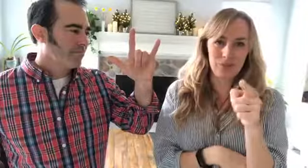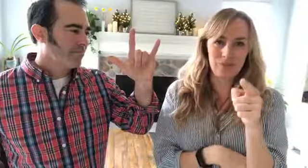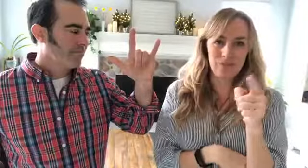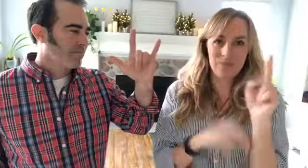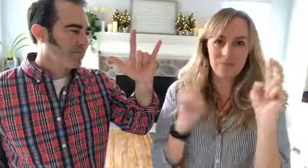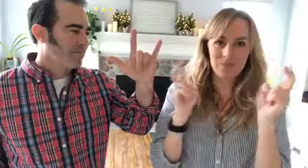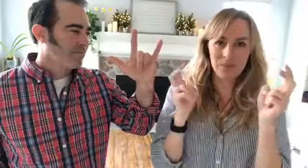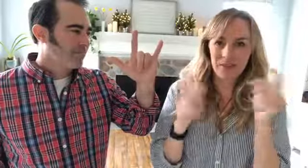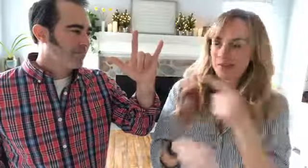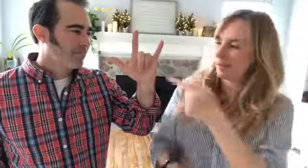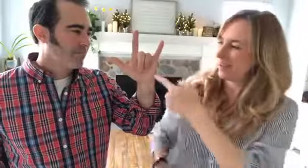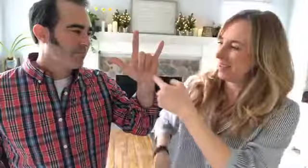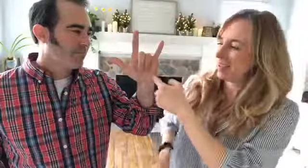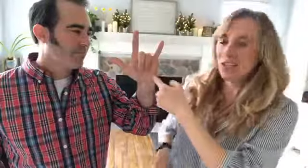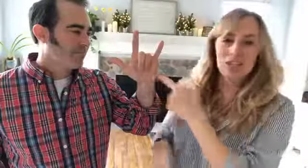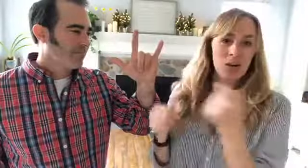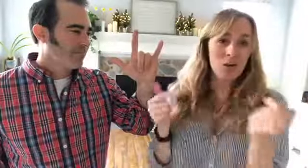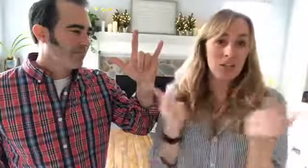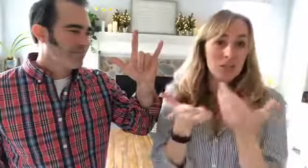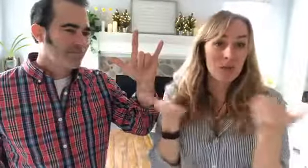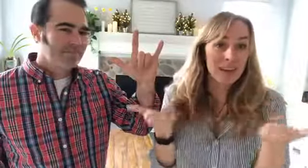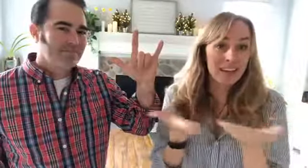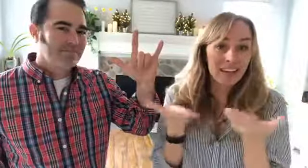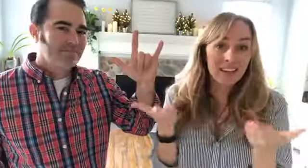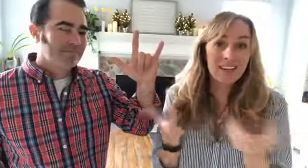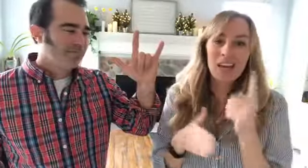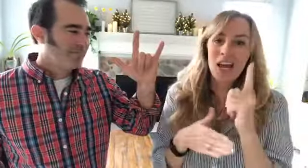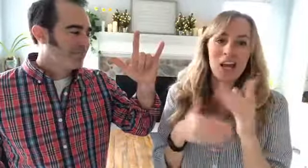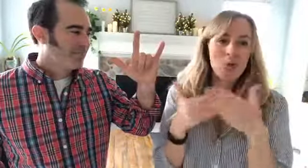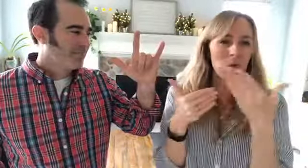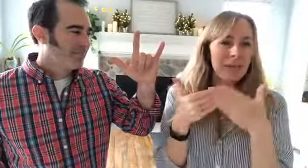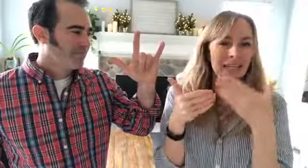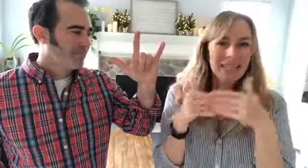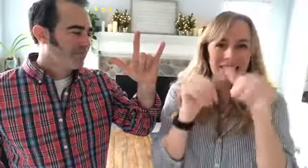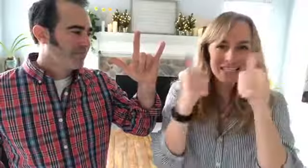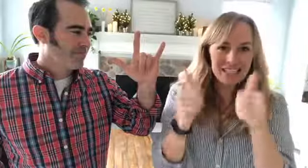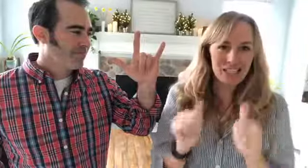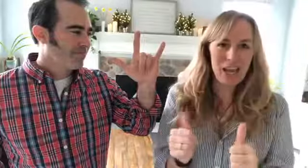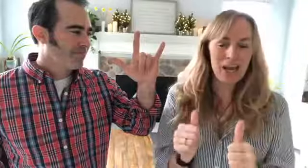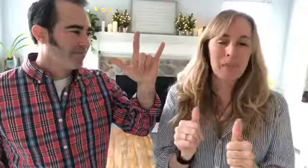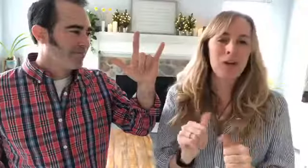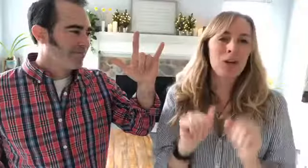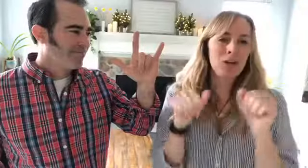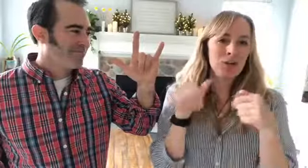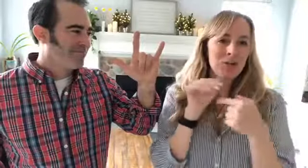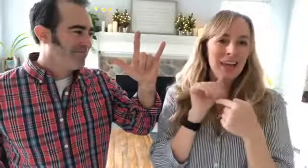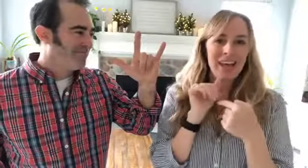so it's right here in one easy shape you can